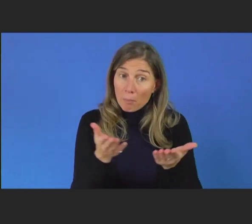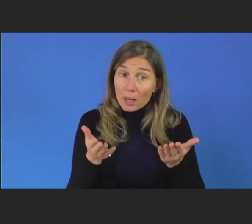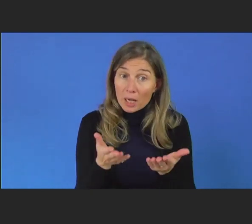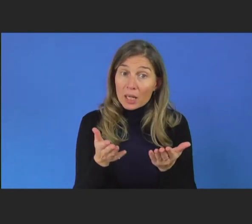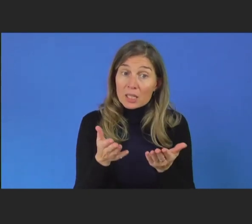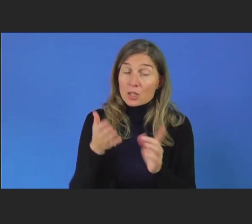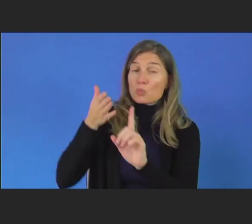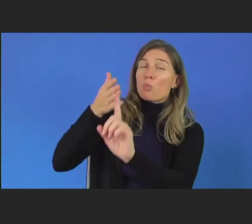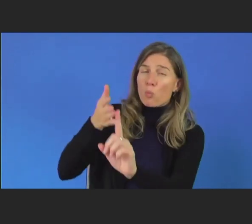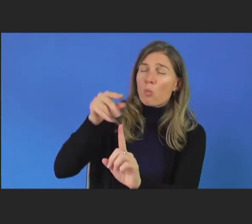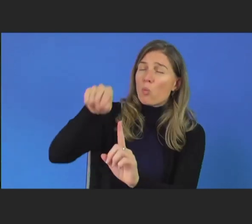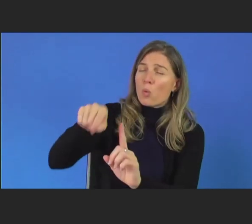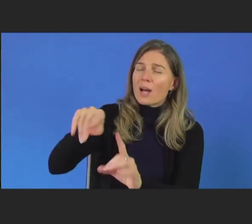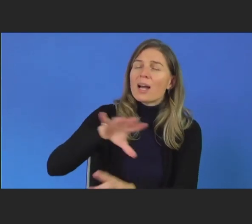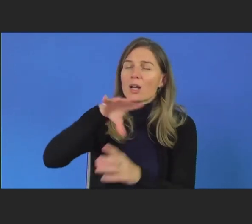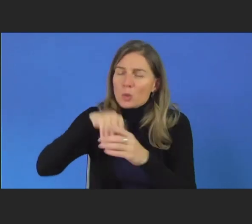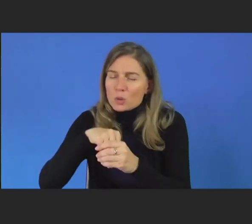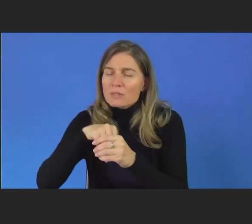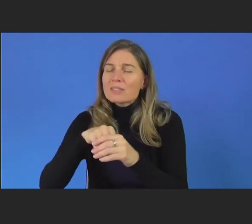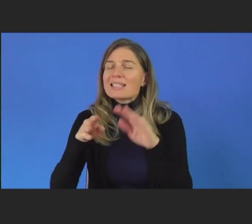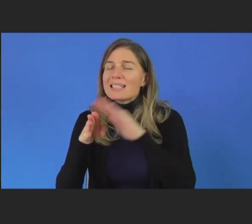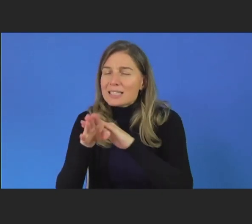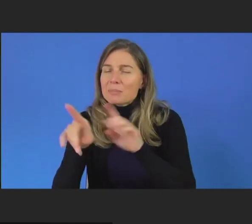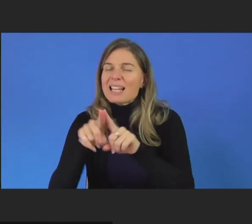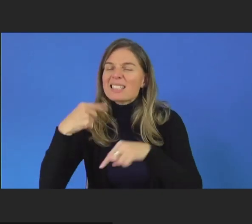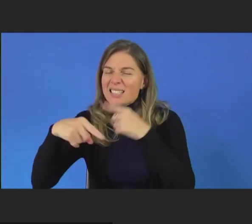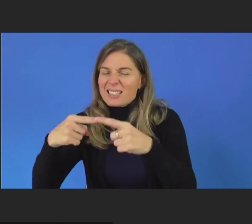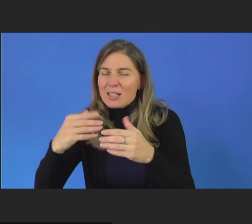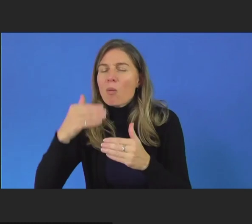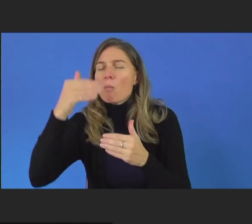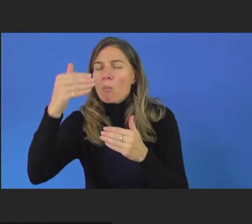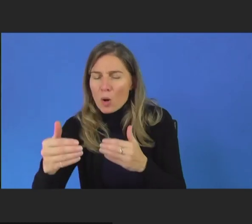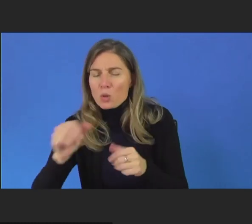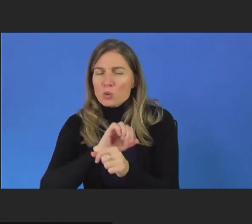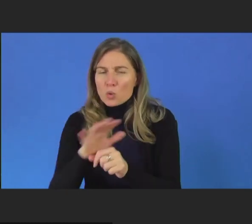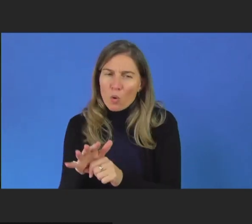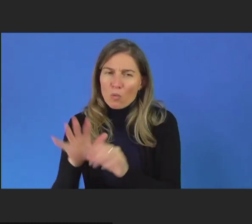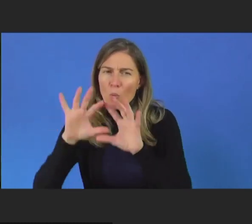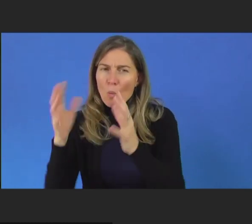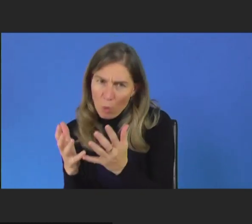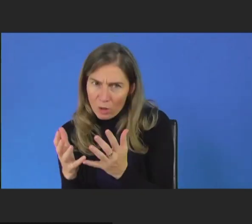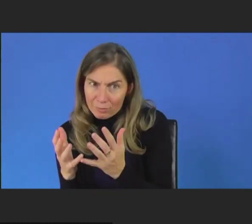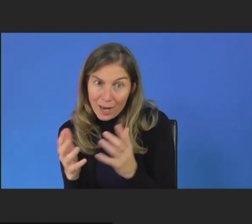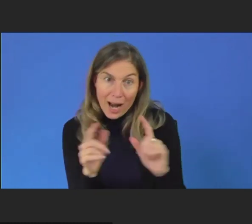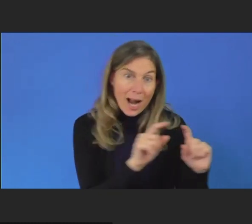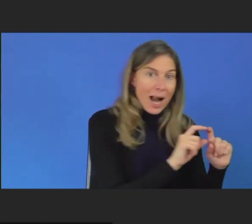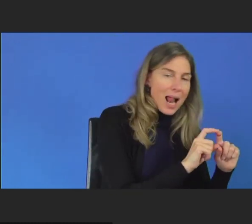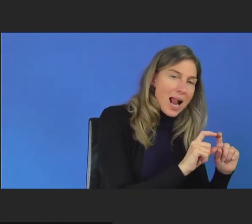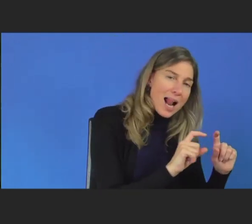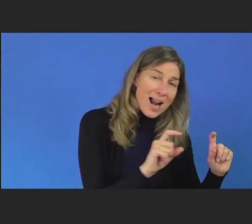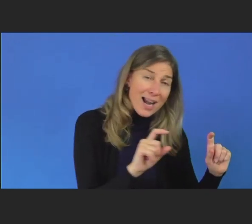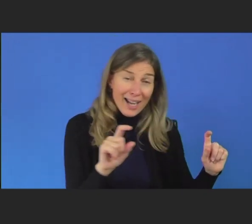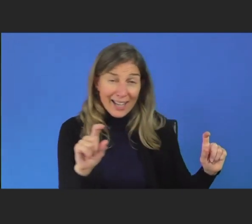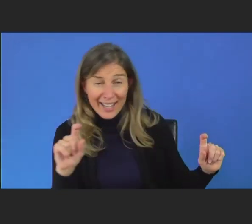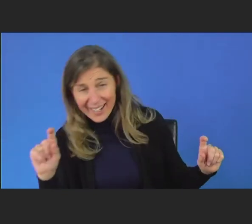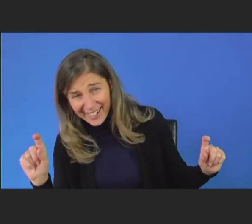an inclusive, accessible and sustainable post-COVID-19 world. That's quite a long name for the theme.